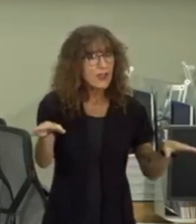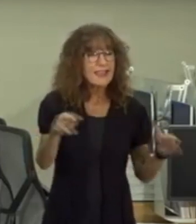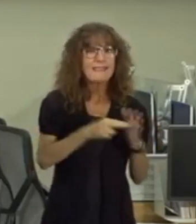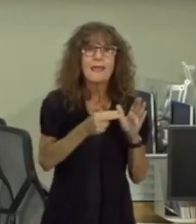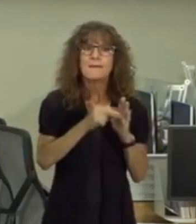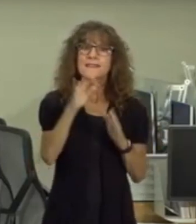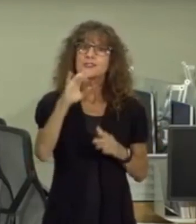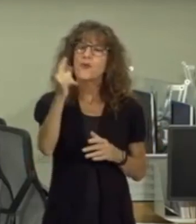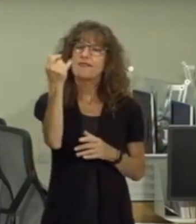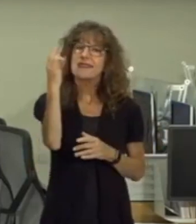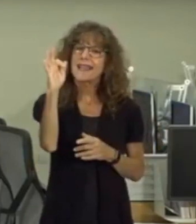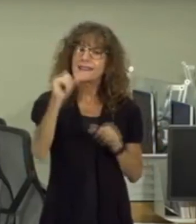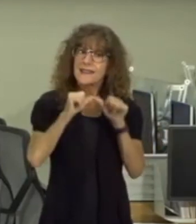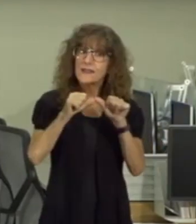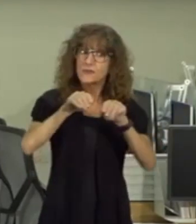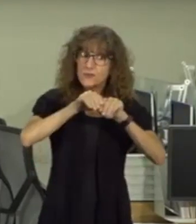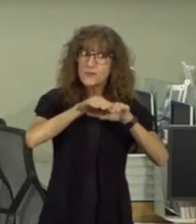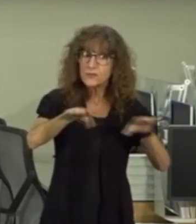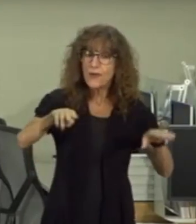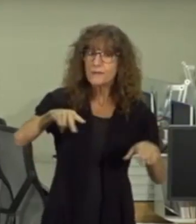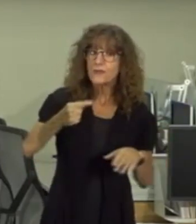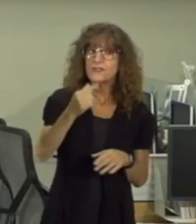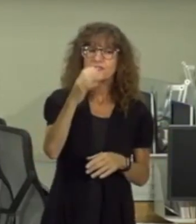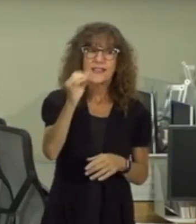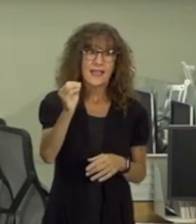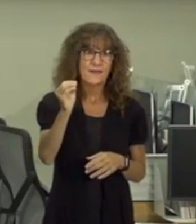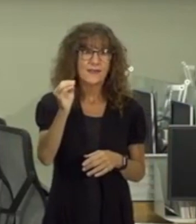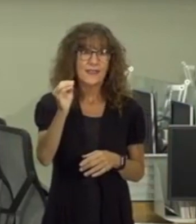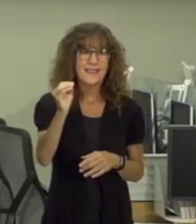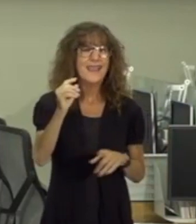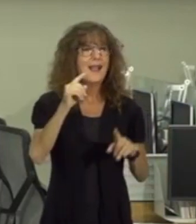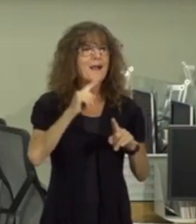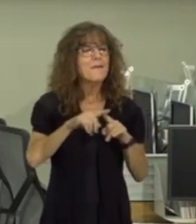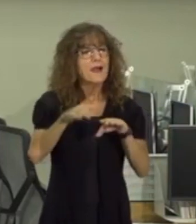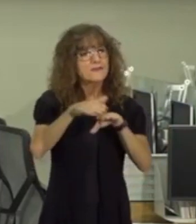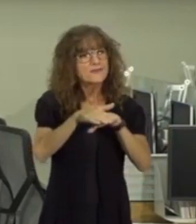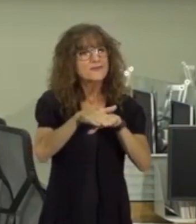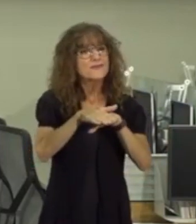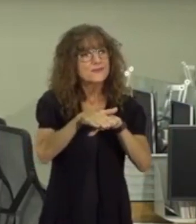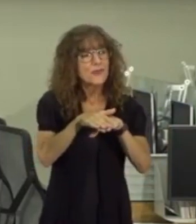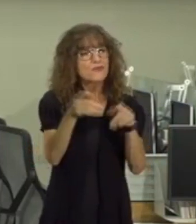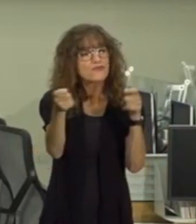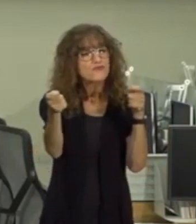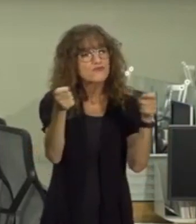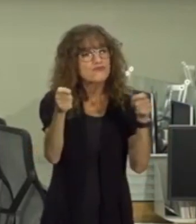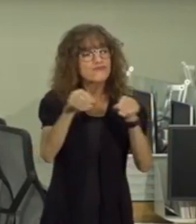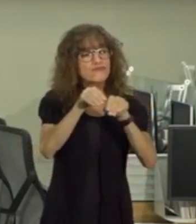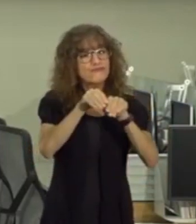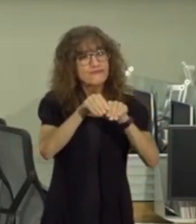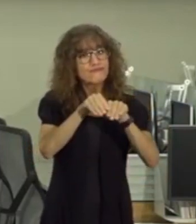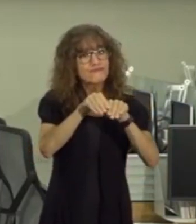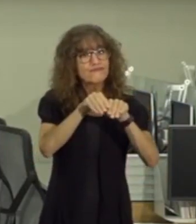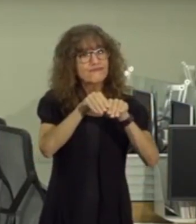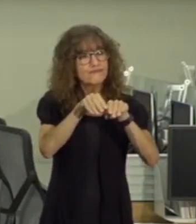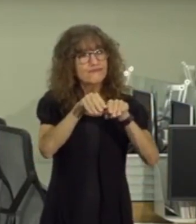words covet 19 continues to spread in prince george's county but in a slow and controlled fashion